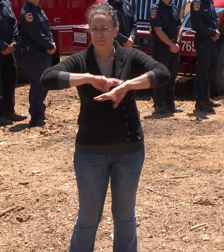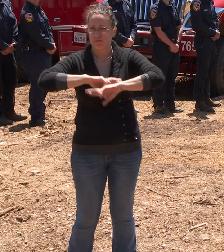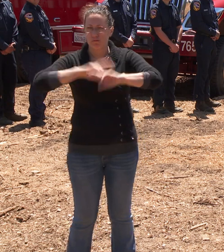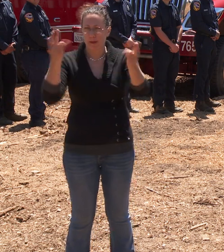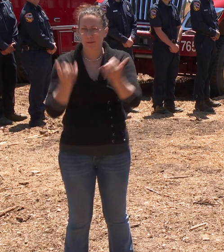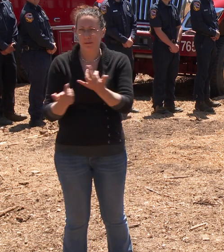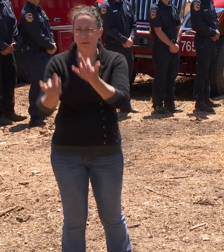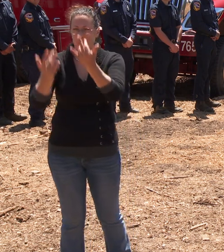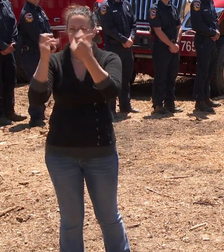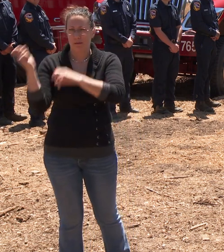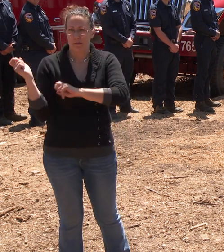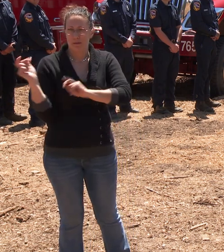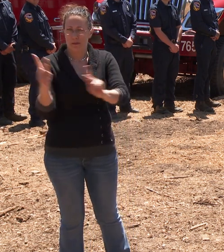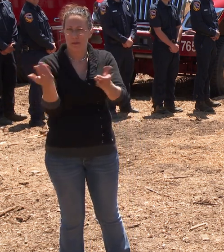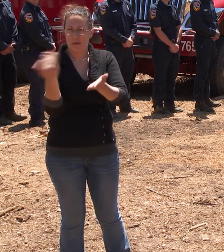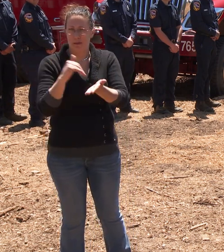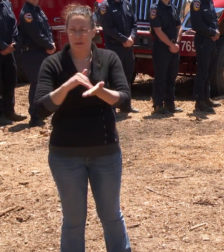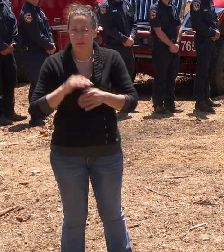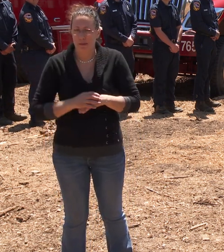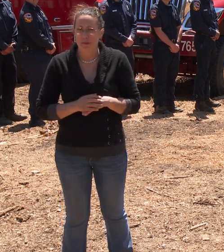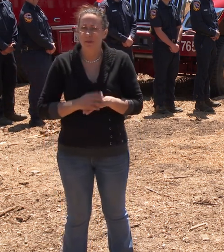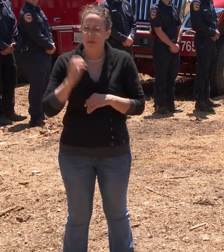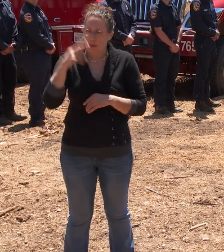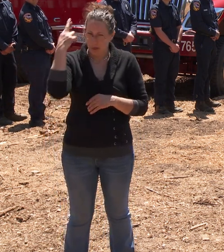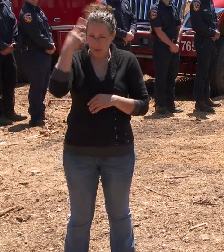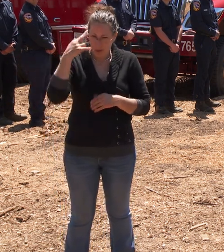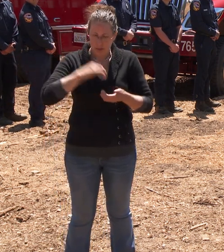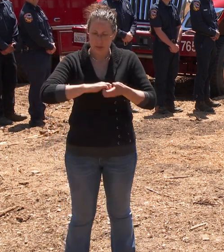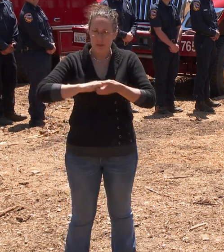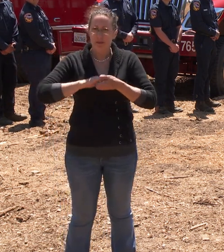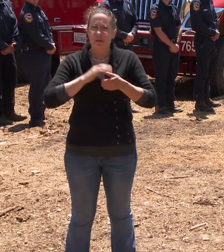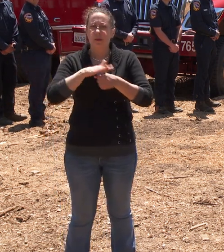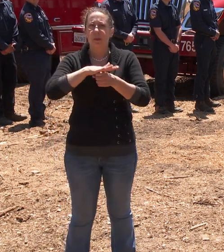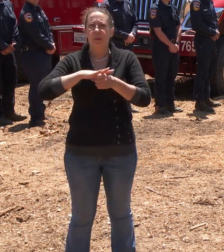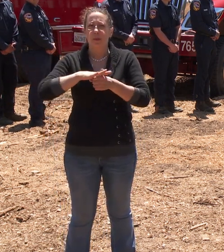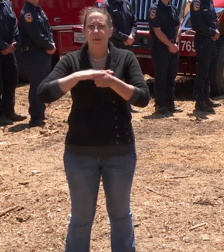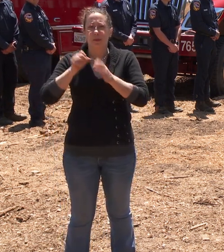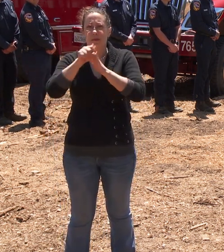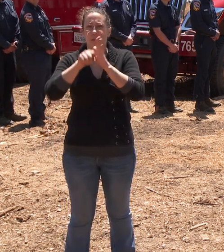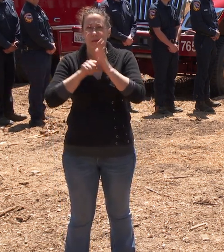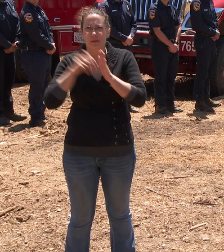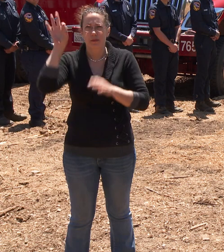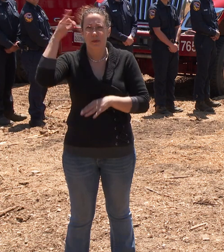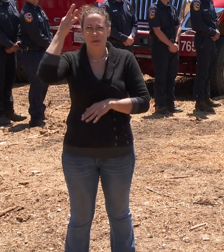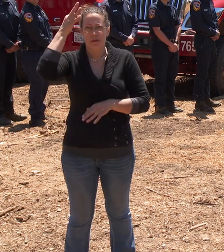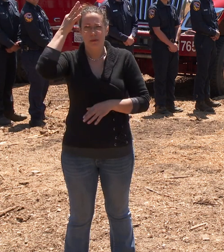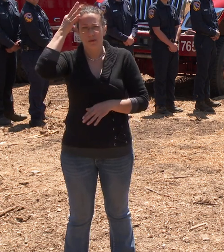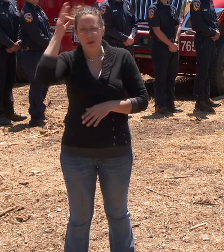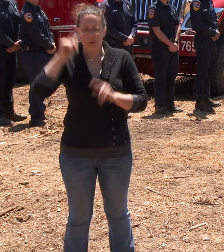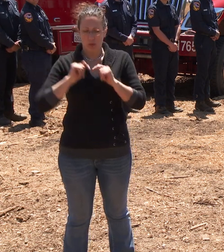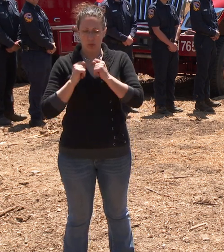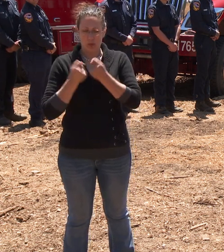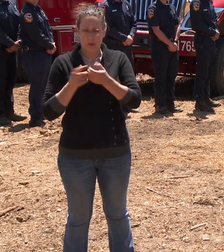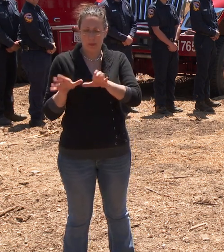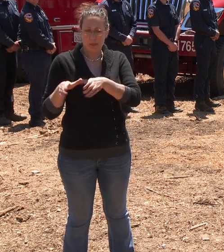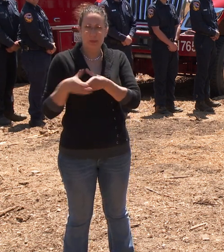wildfire. That's why our partnerships with local, state, federal and tribal